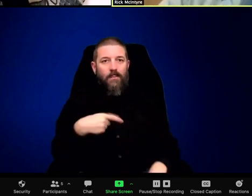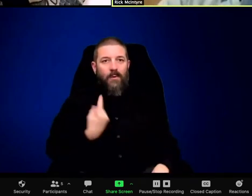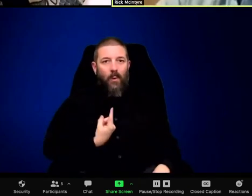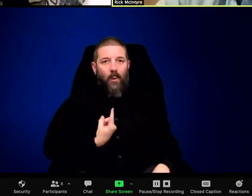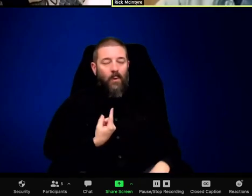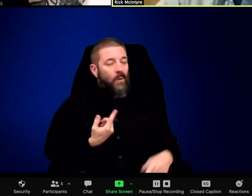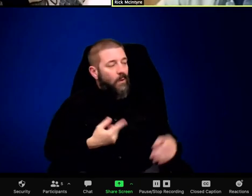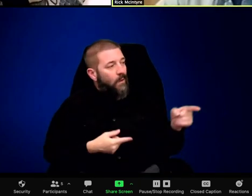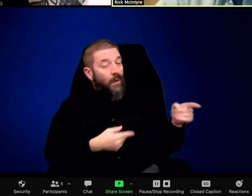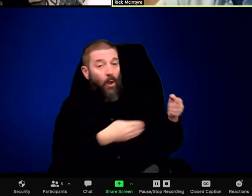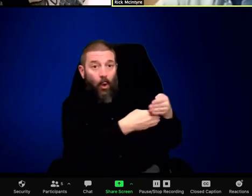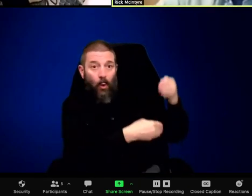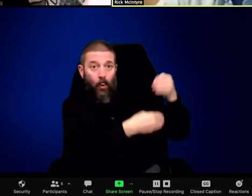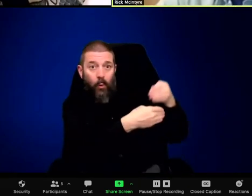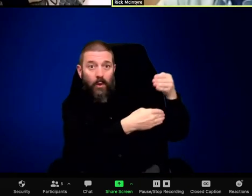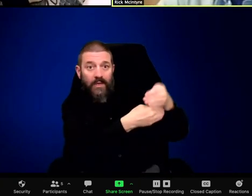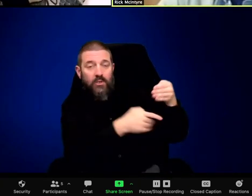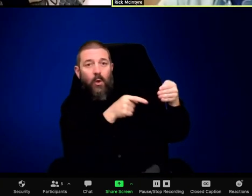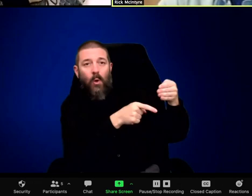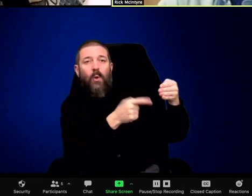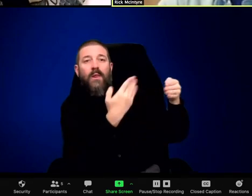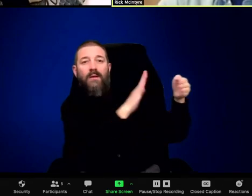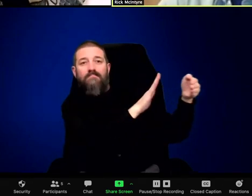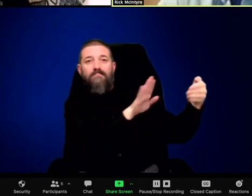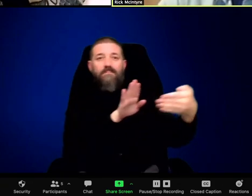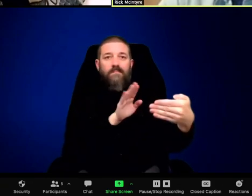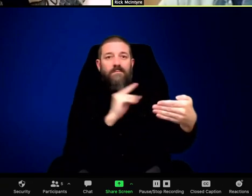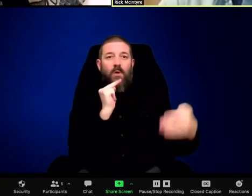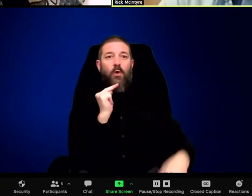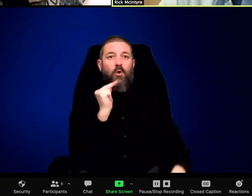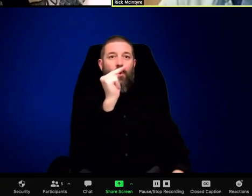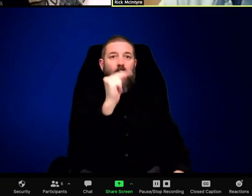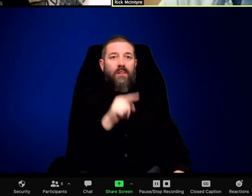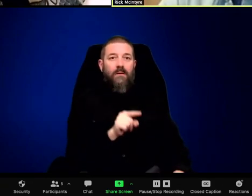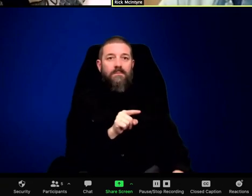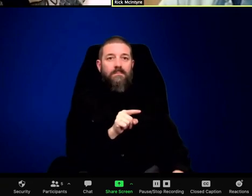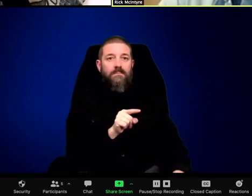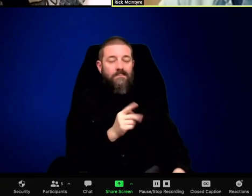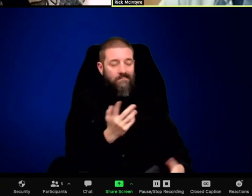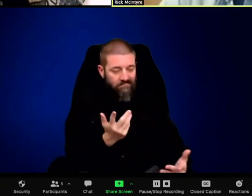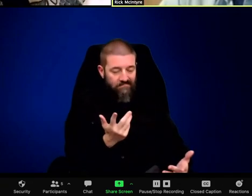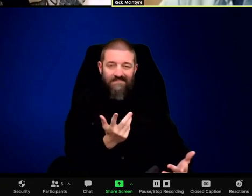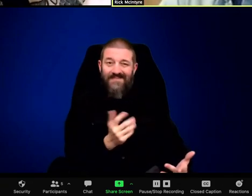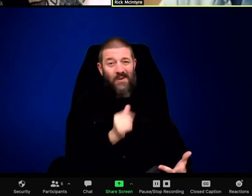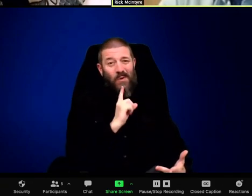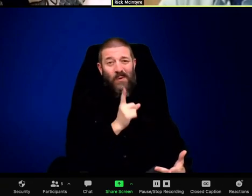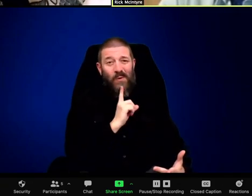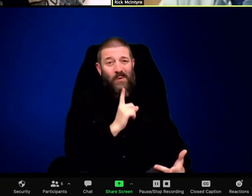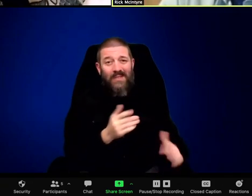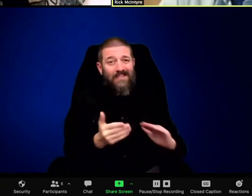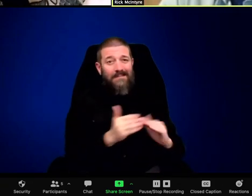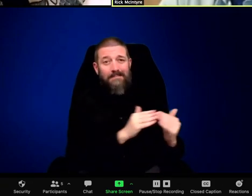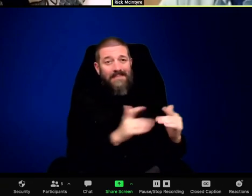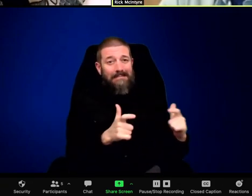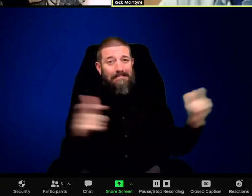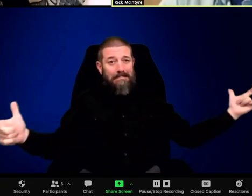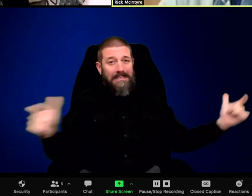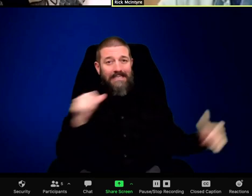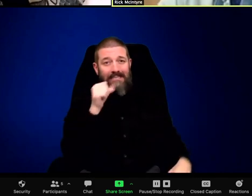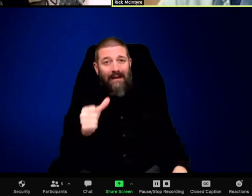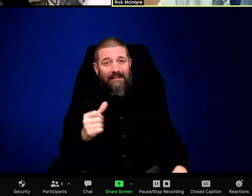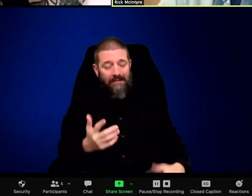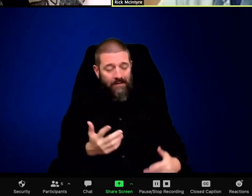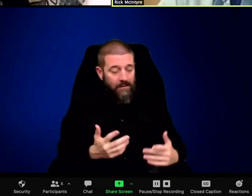that I was going to be have to be in the hospital for a certain number of days. I did everything all the medical people told me to do. I was very